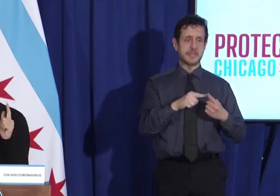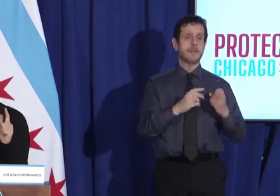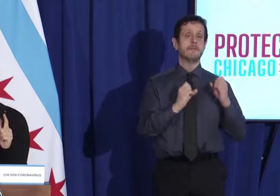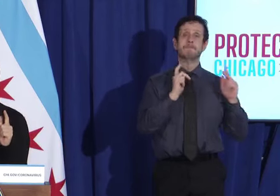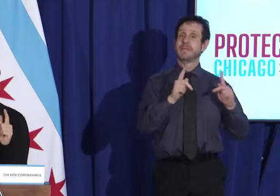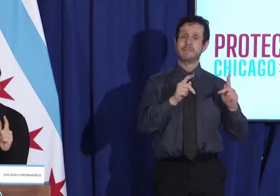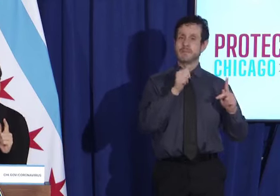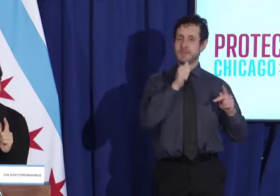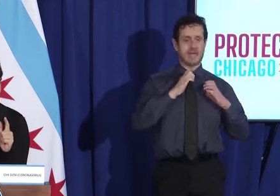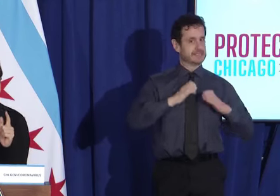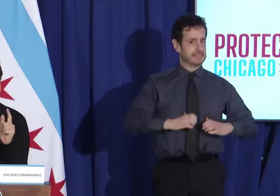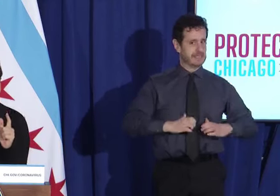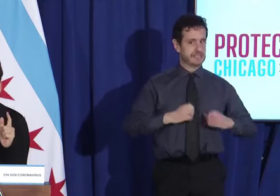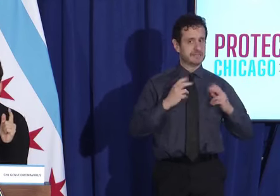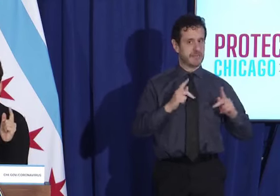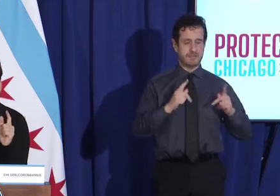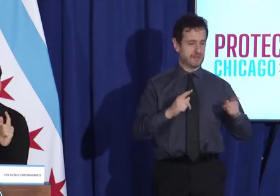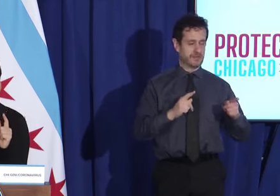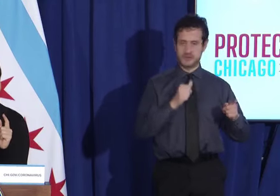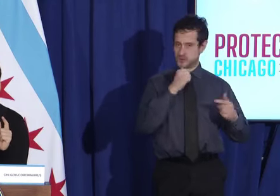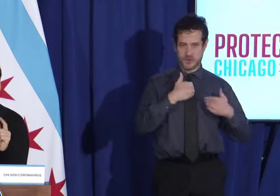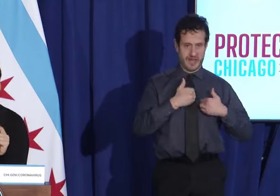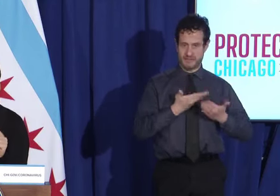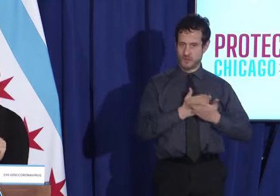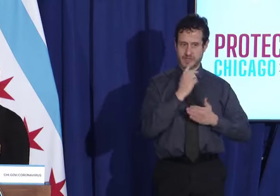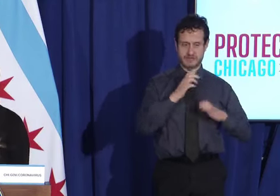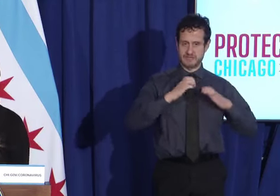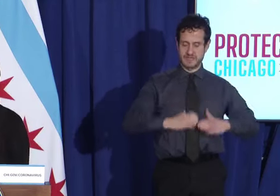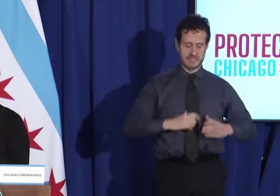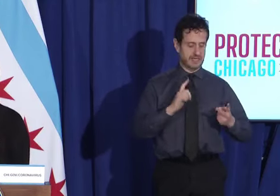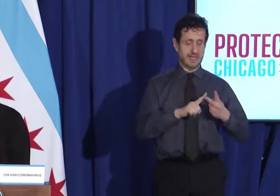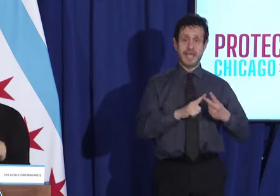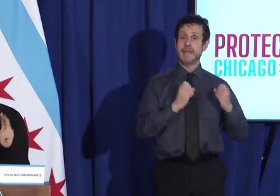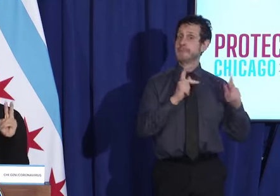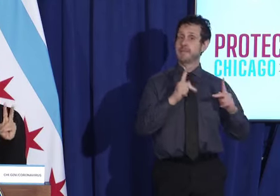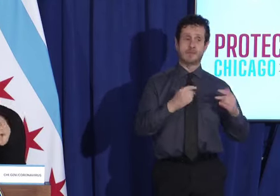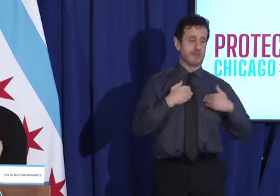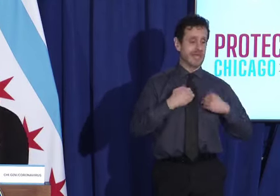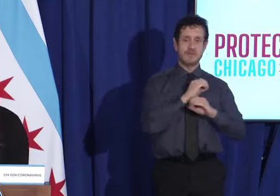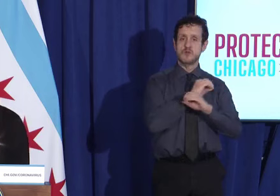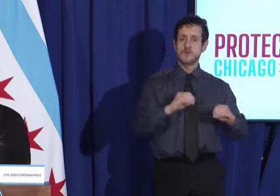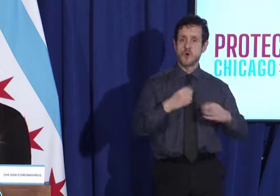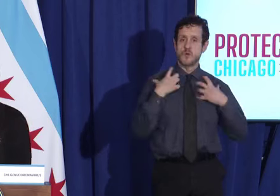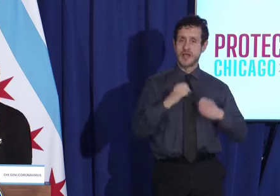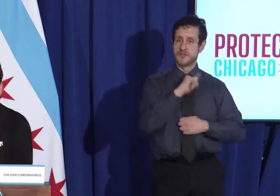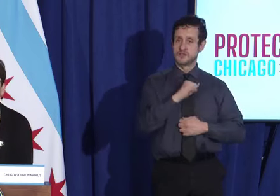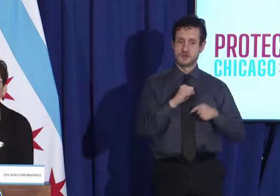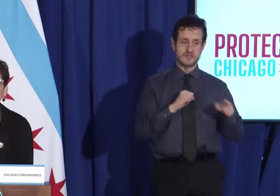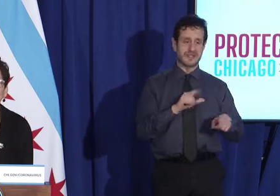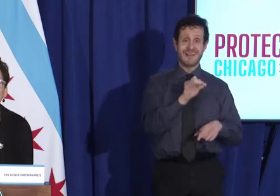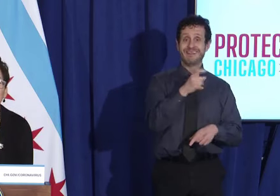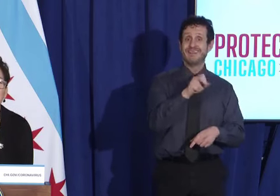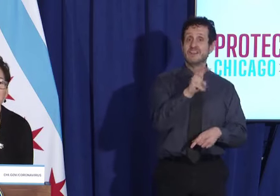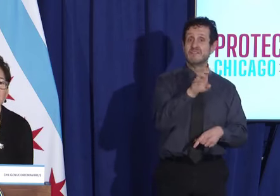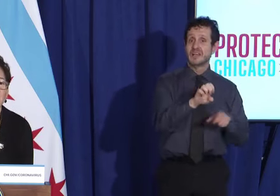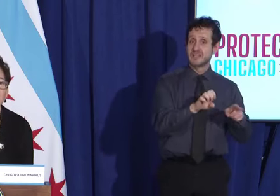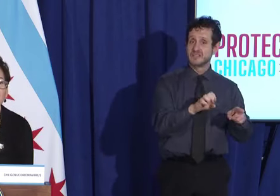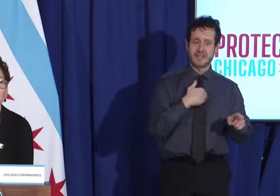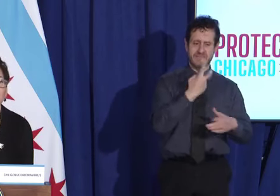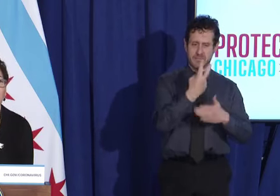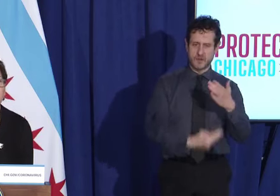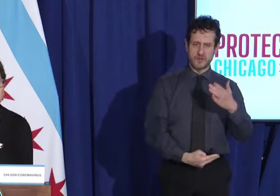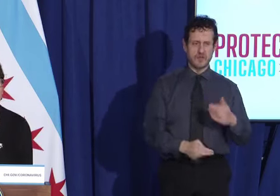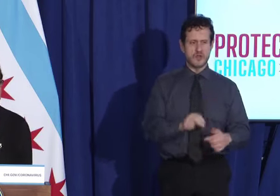a high rate of people that don't have health insurance. And we have both. About 27%